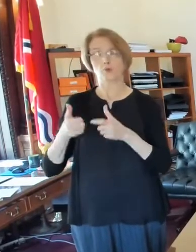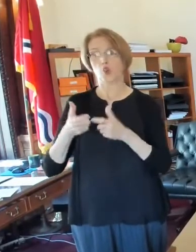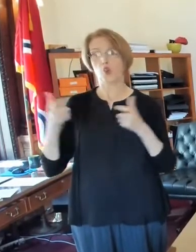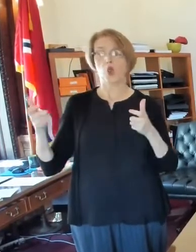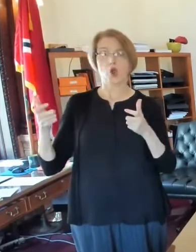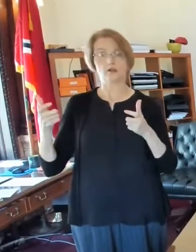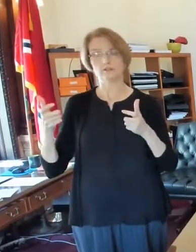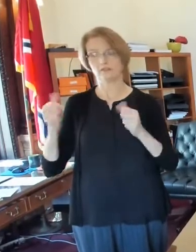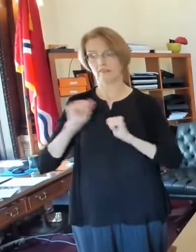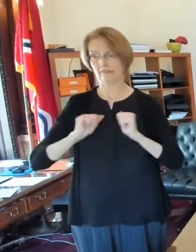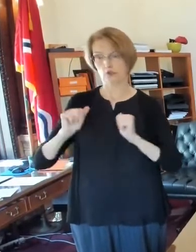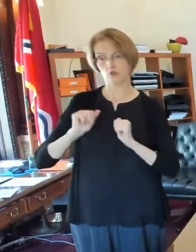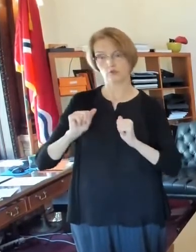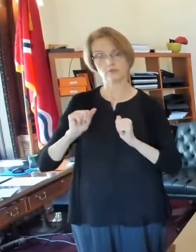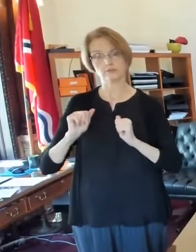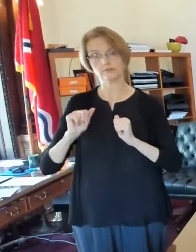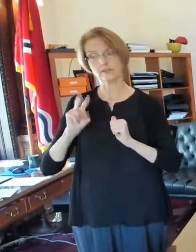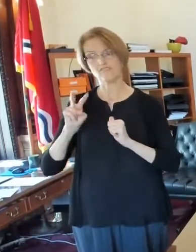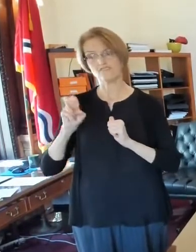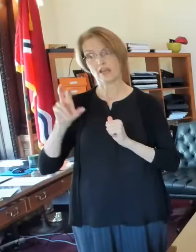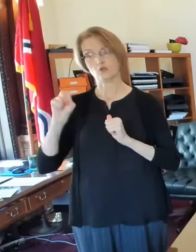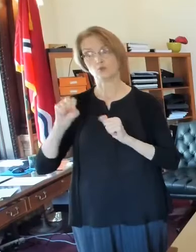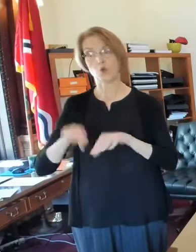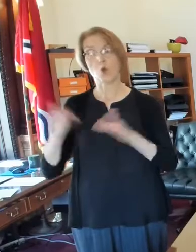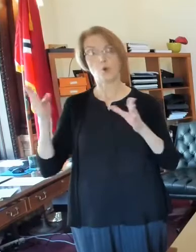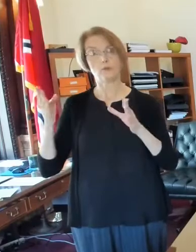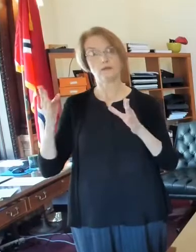uh, can begin to have a higher occupancy?